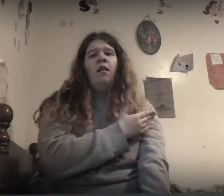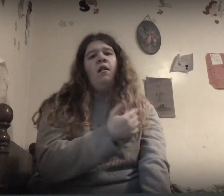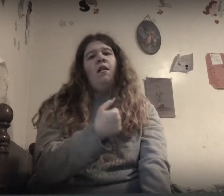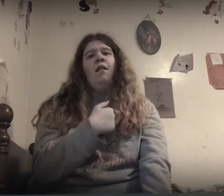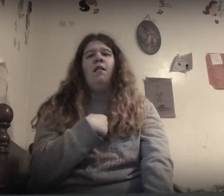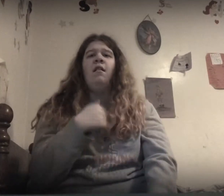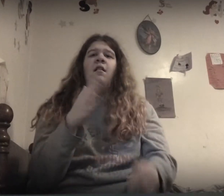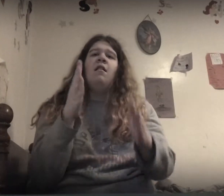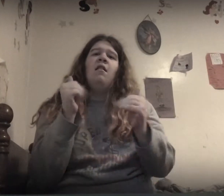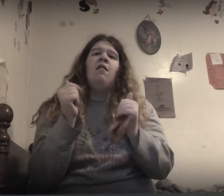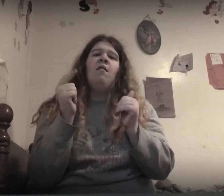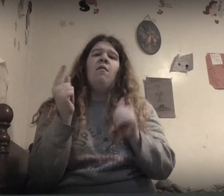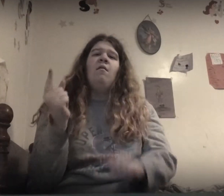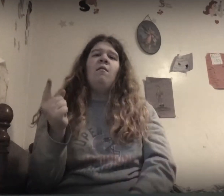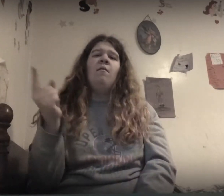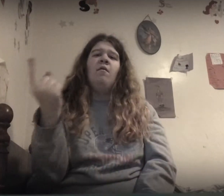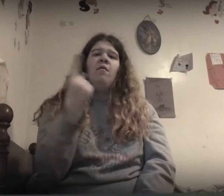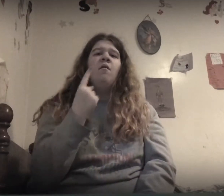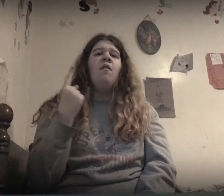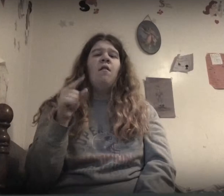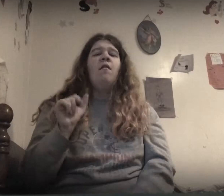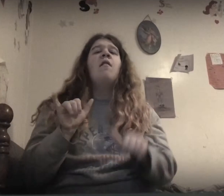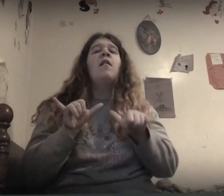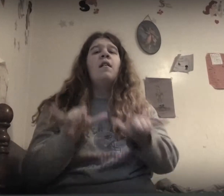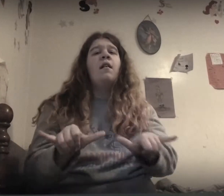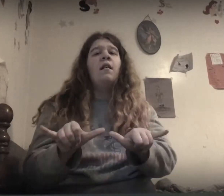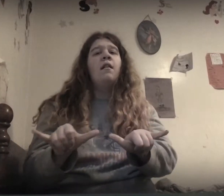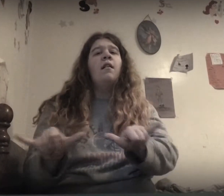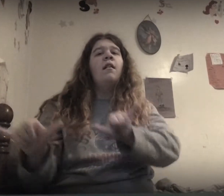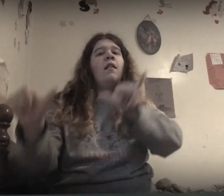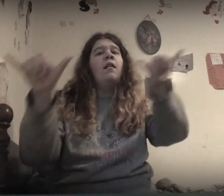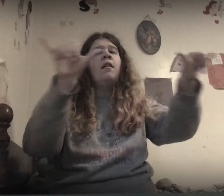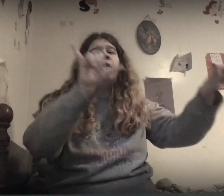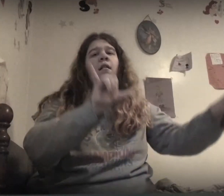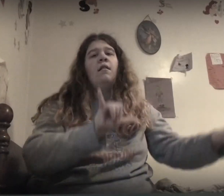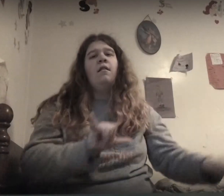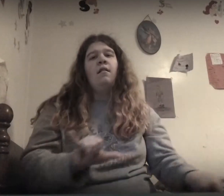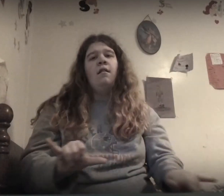And I hope you always stay the same